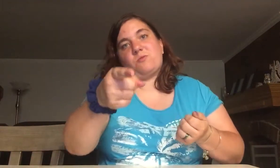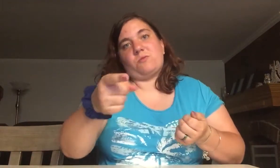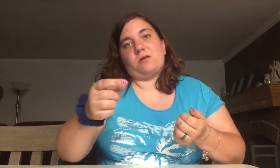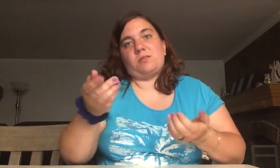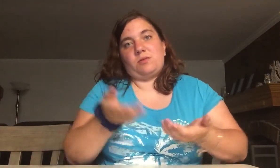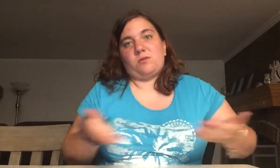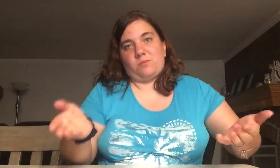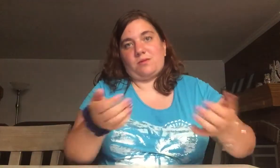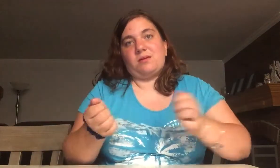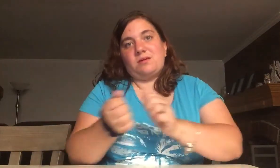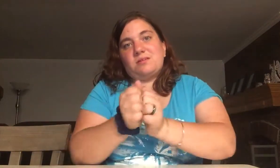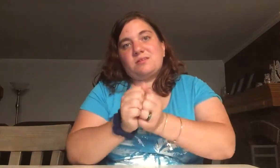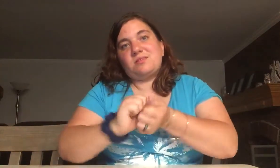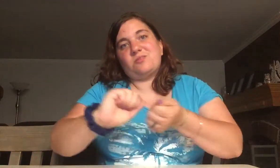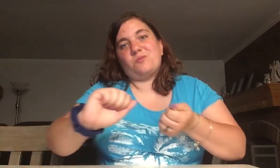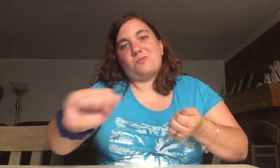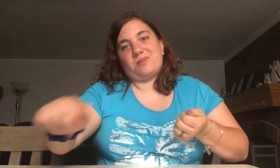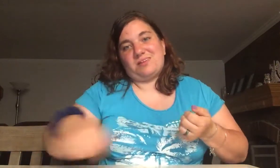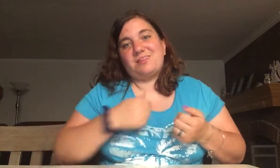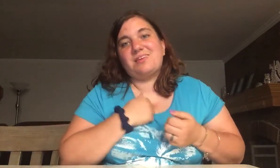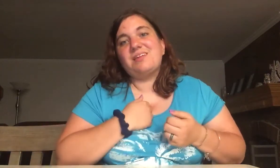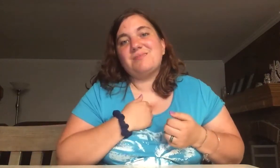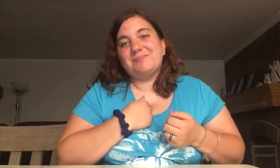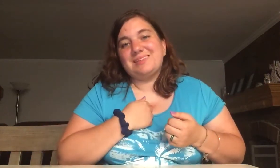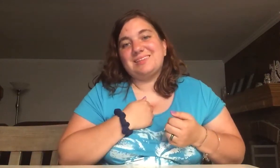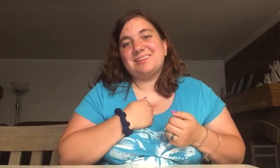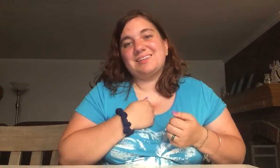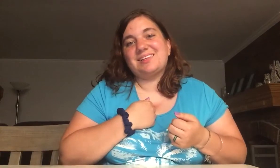with you, here with me.